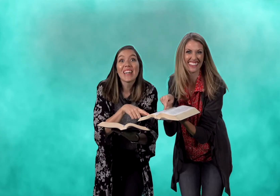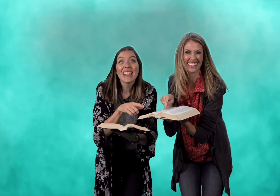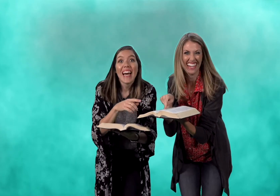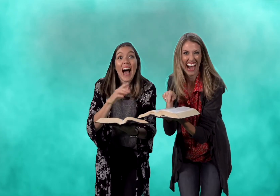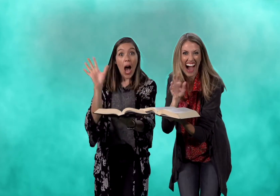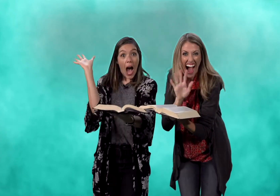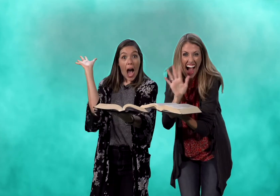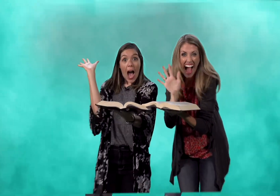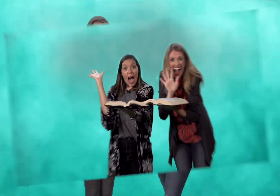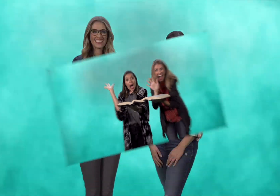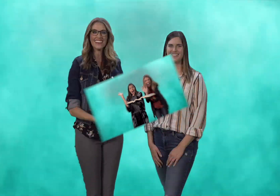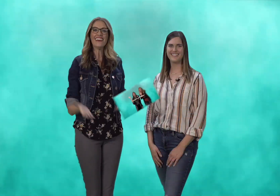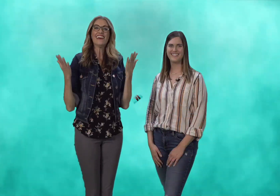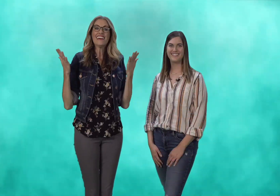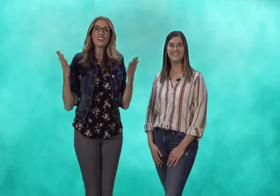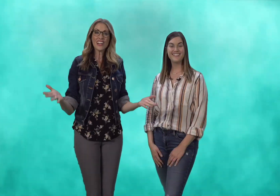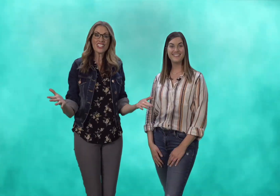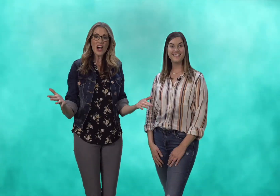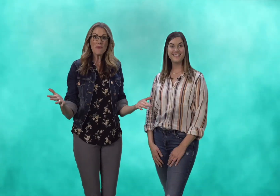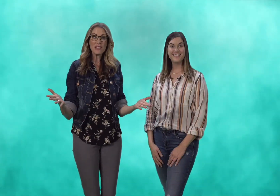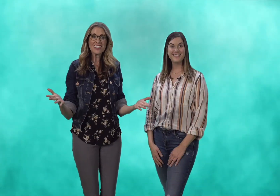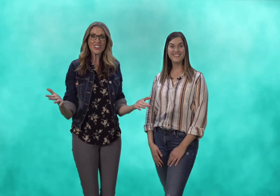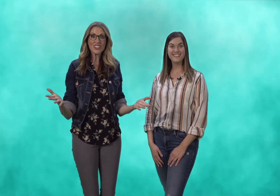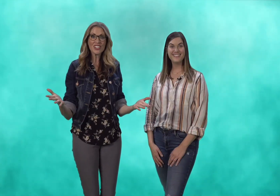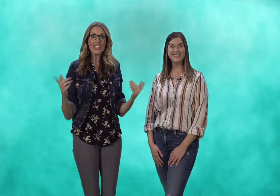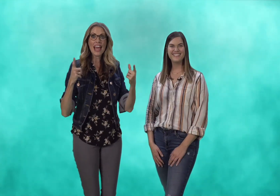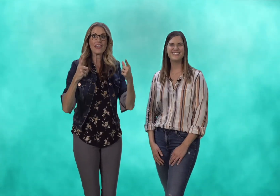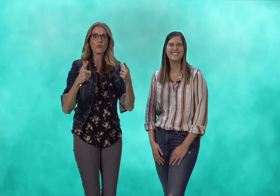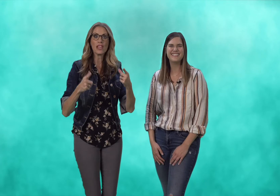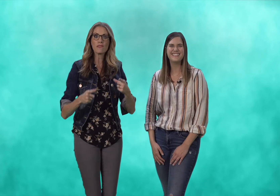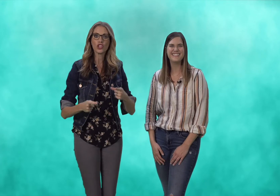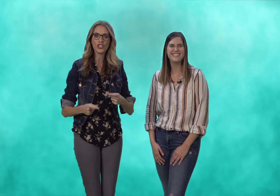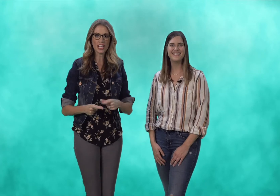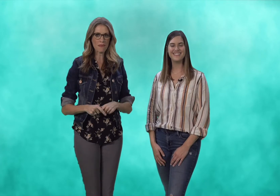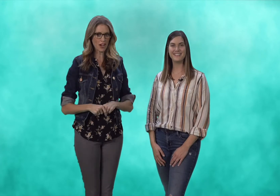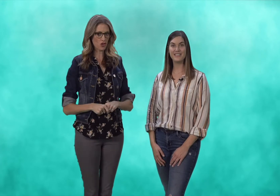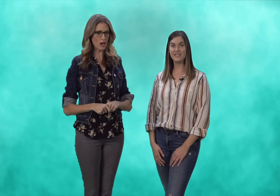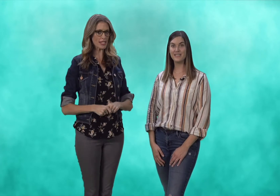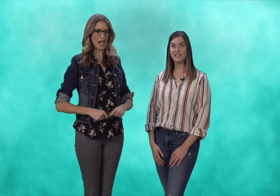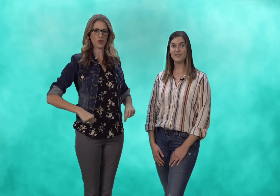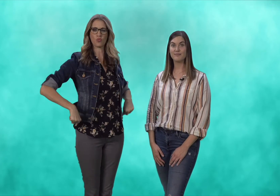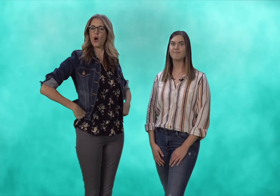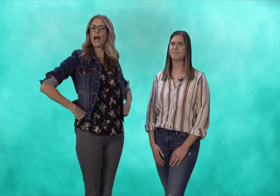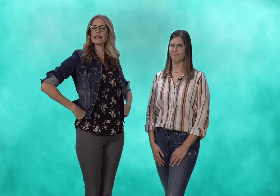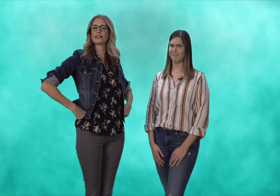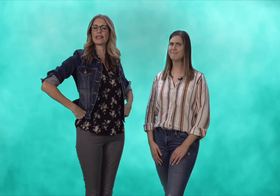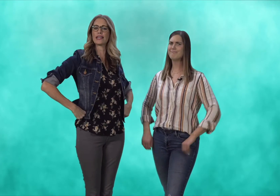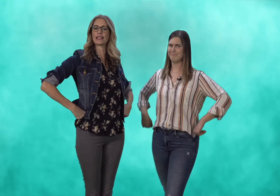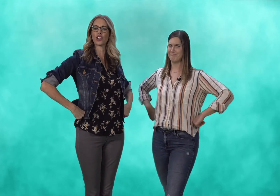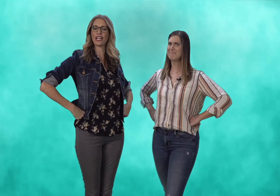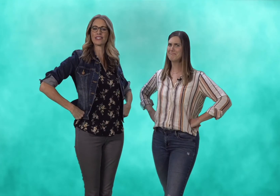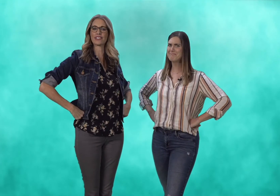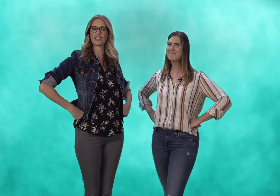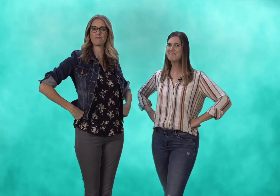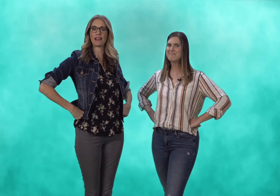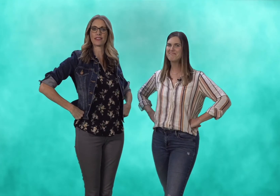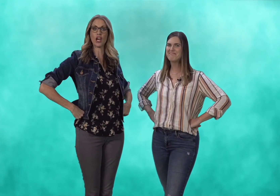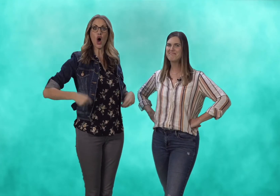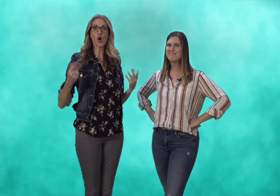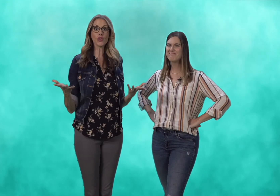great job preschoolers hey we've been learning about a great and wise king in our lessons this month who can